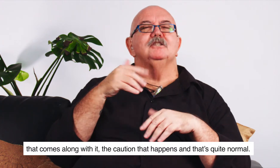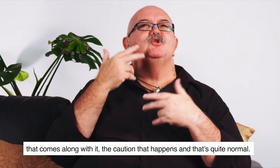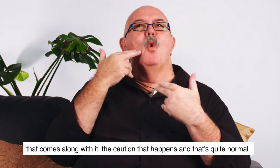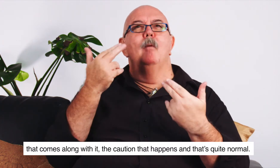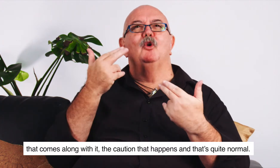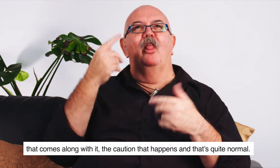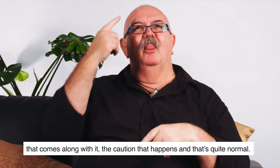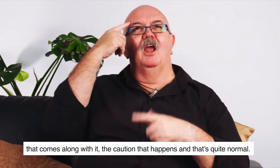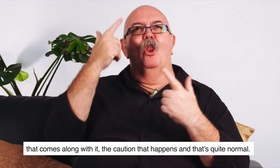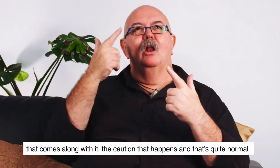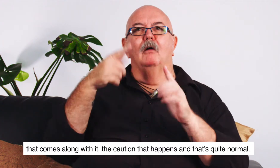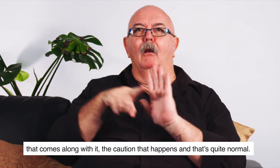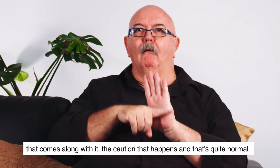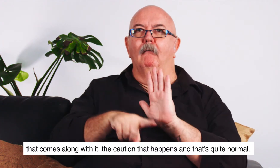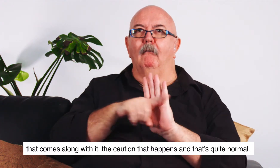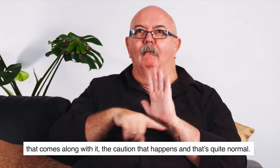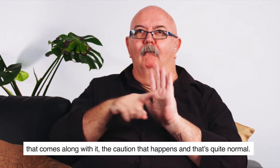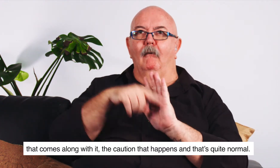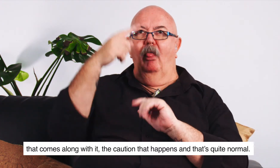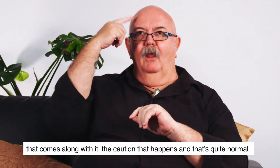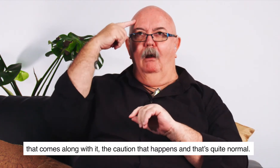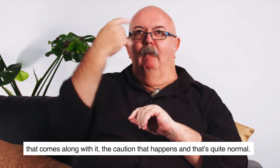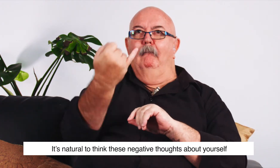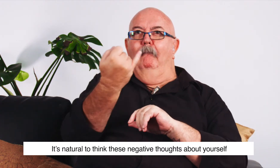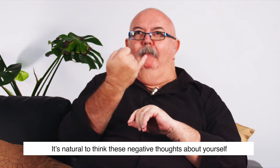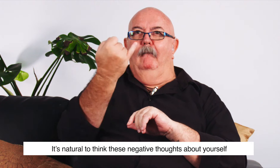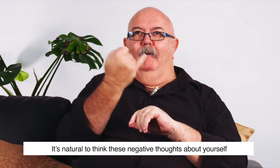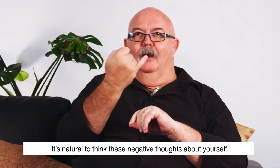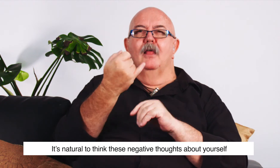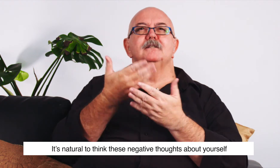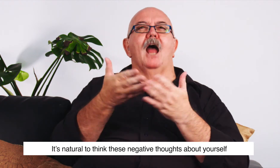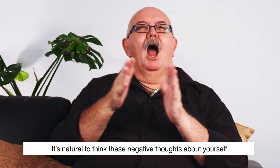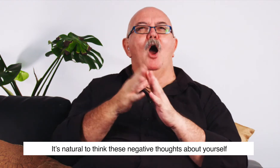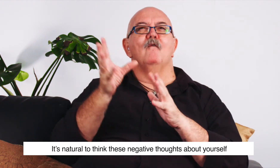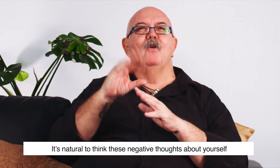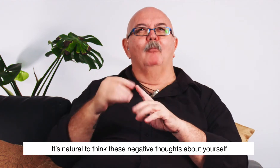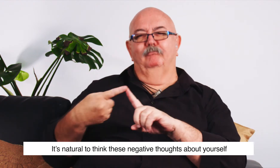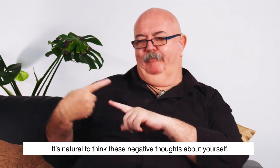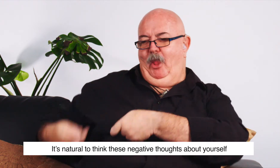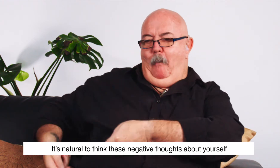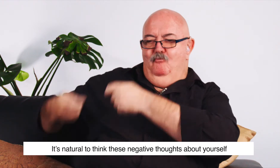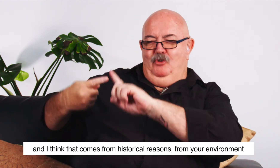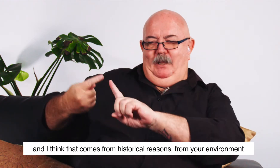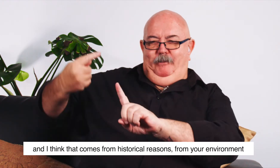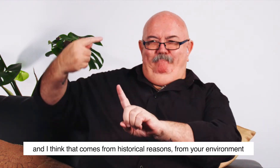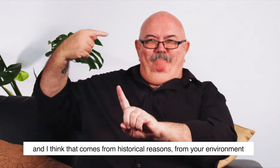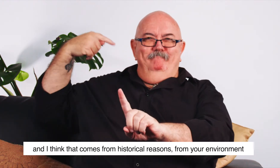that happens, and that's quite normal. It's natural to think these negative thoughts about yourself, and I think that comes